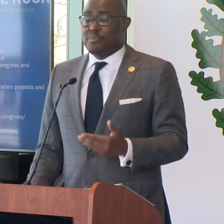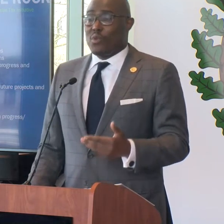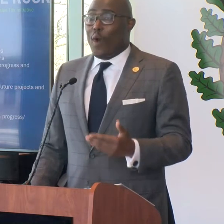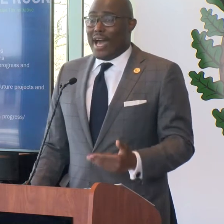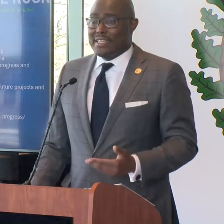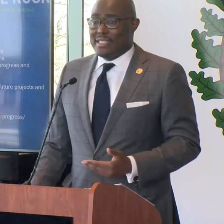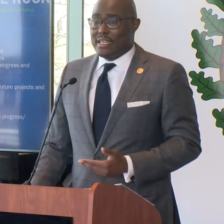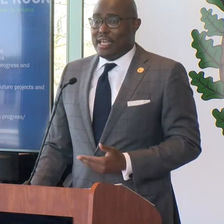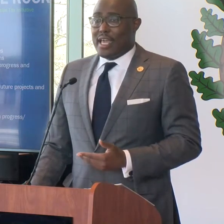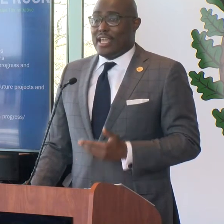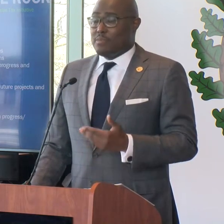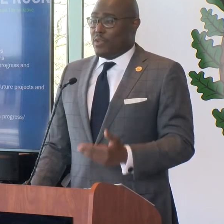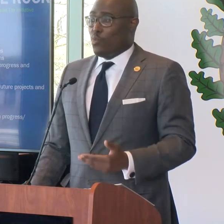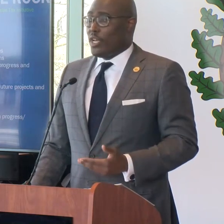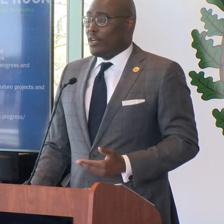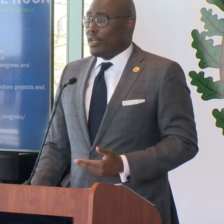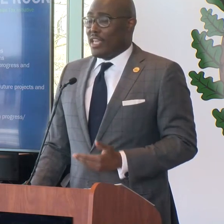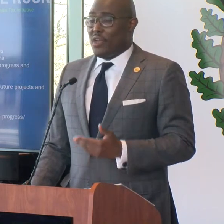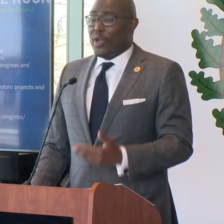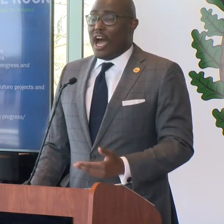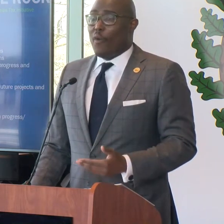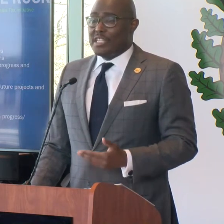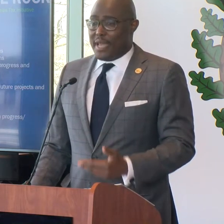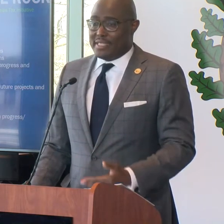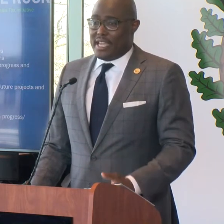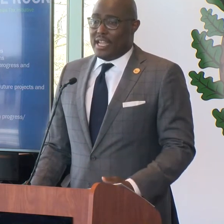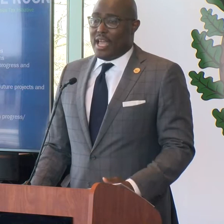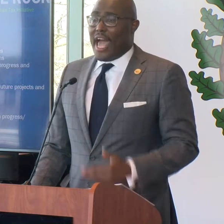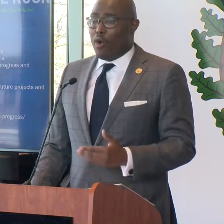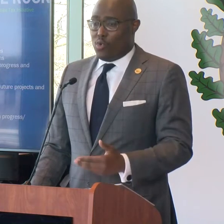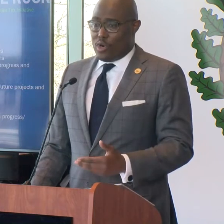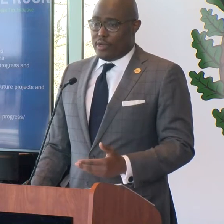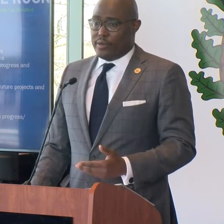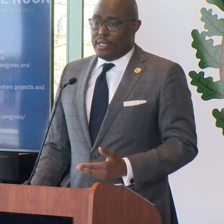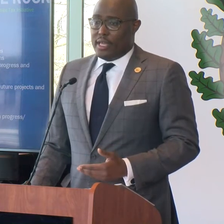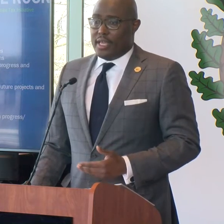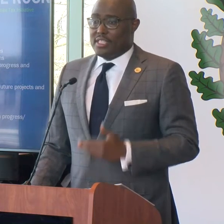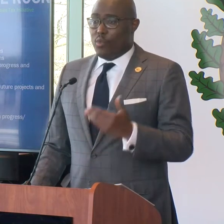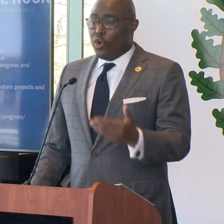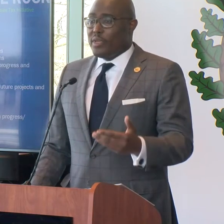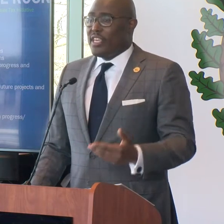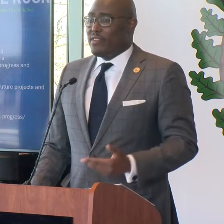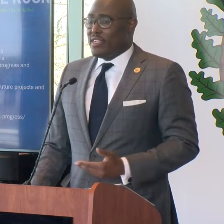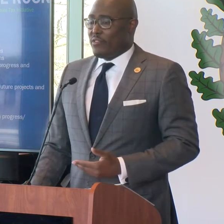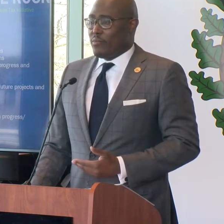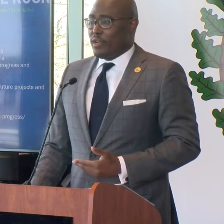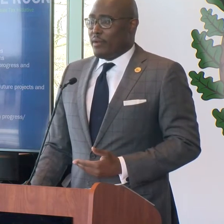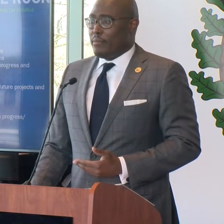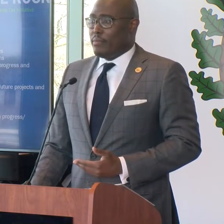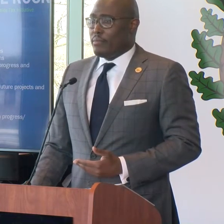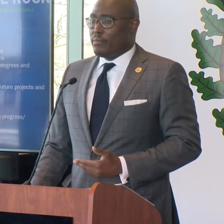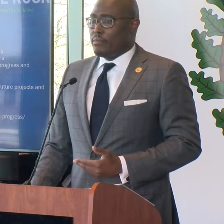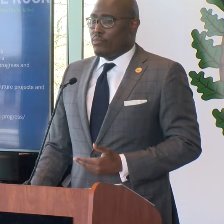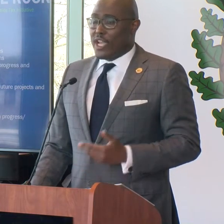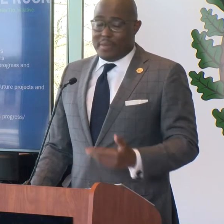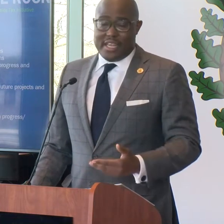dollars are spent wisely and spent well and that we always maintain our word. And so we'll be giving different